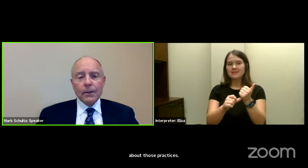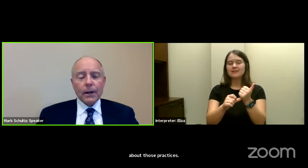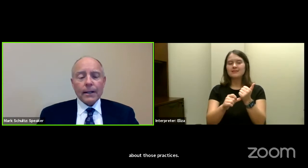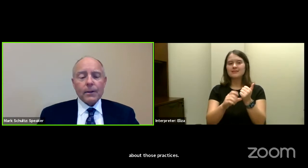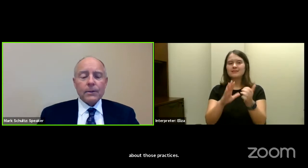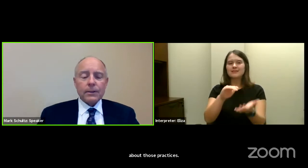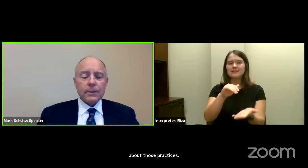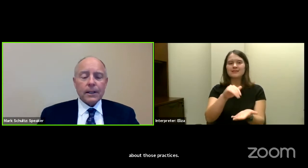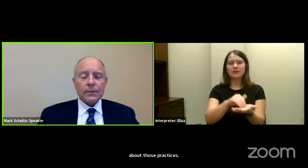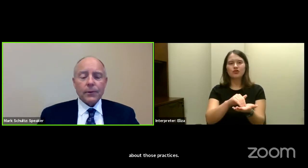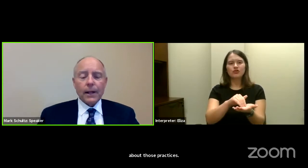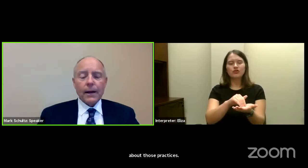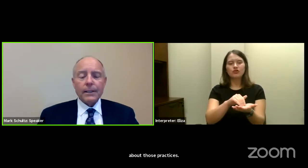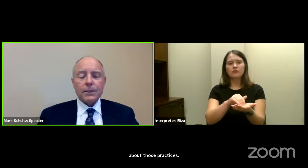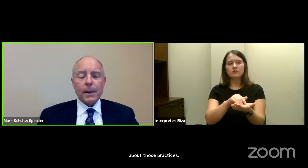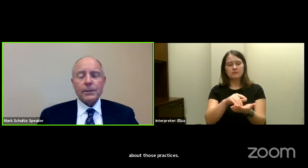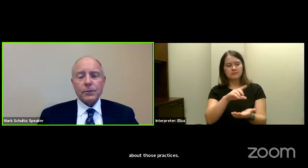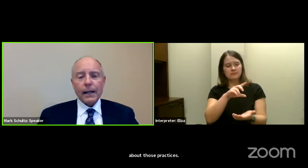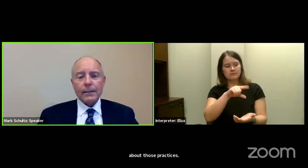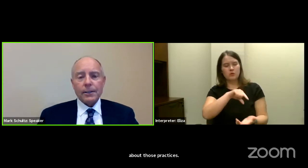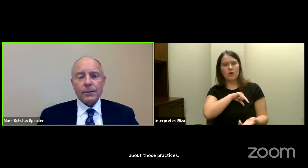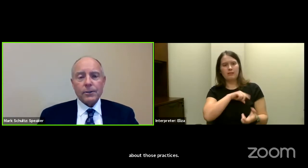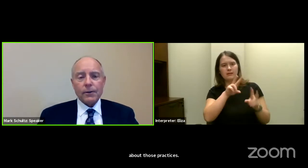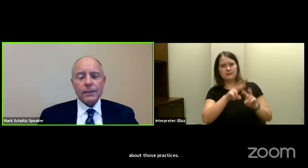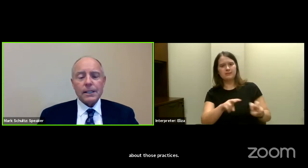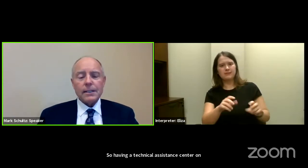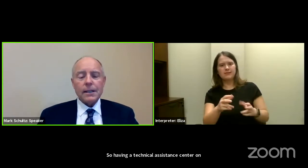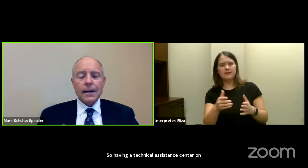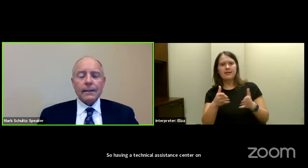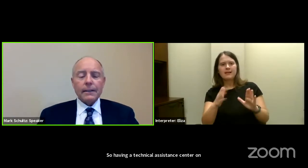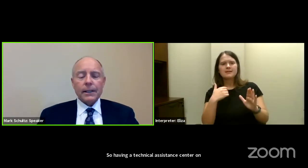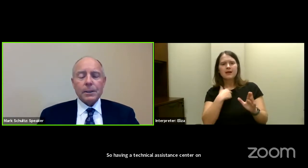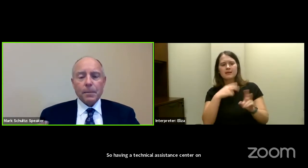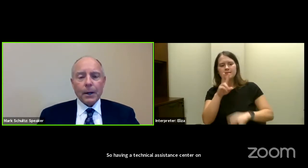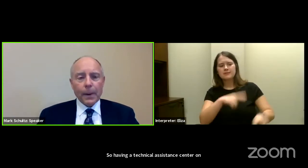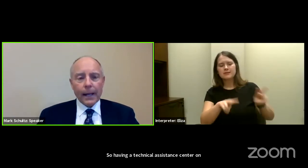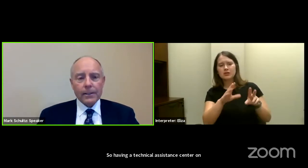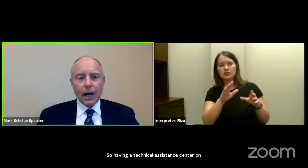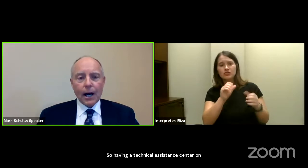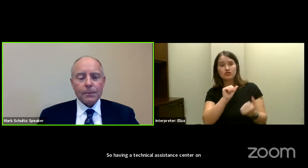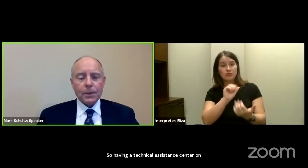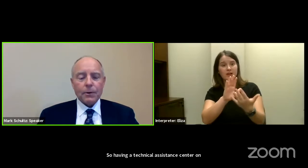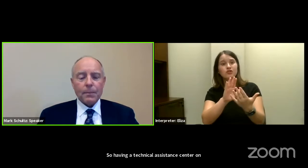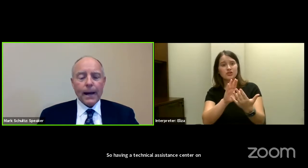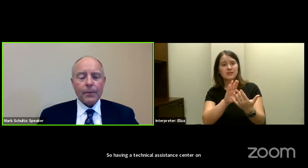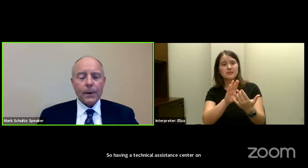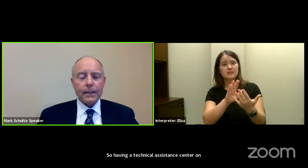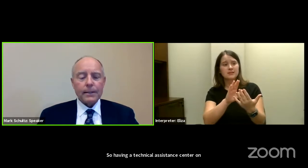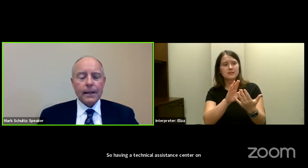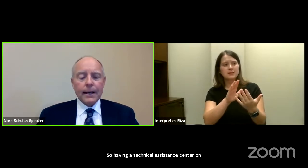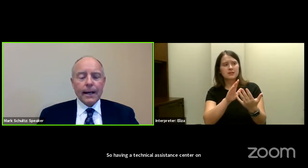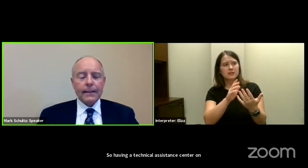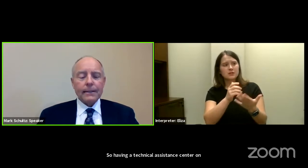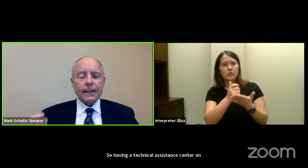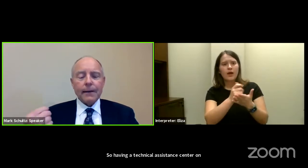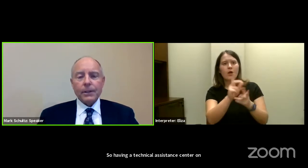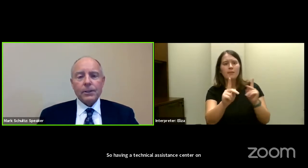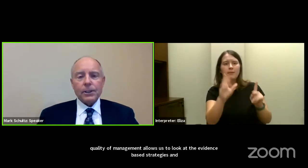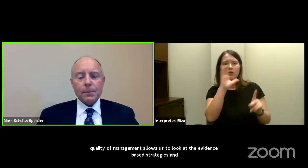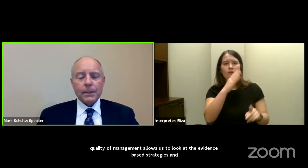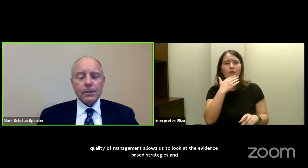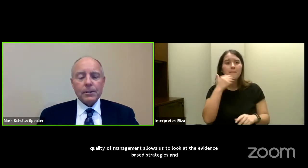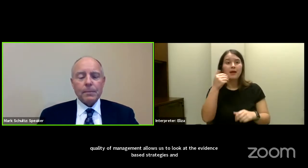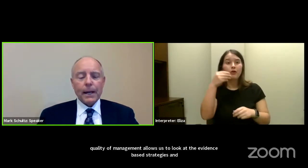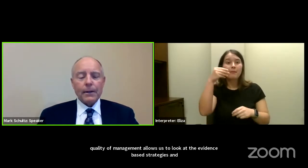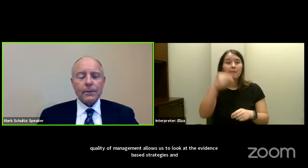to look at those successful evidence-based strategies and services that lead to better paying jobs and career pathways. And then to